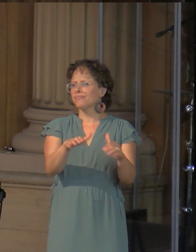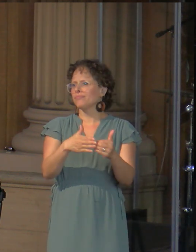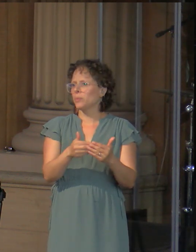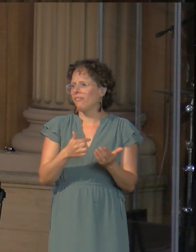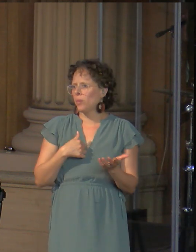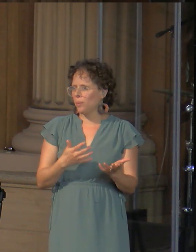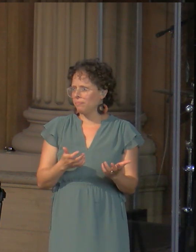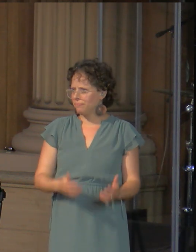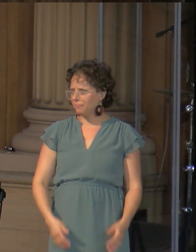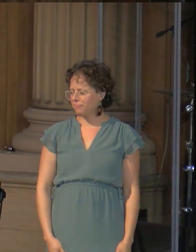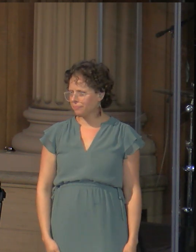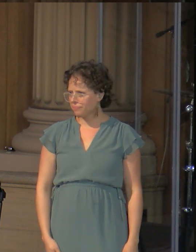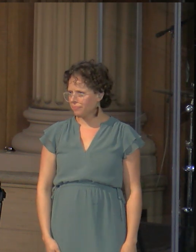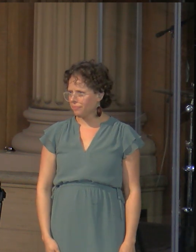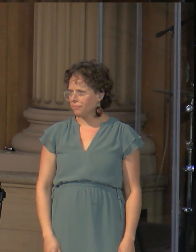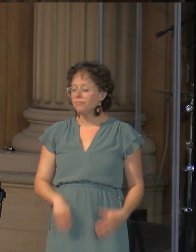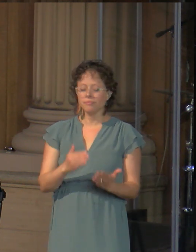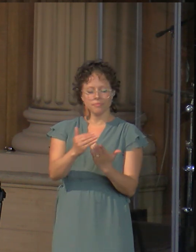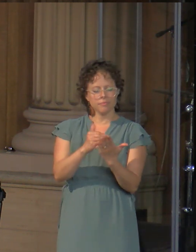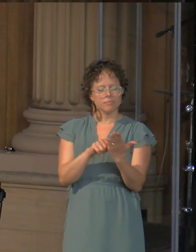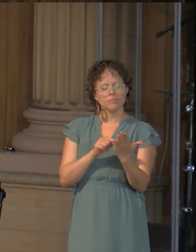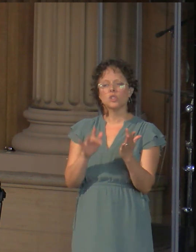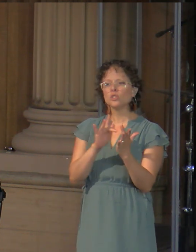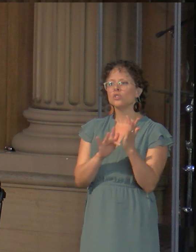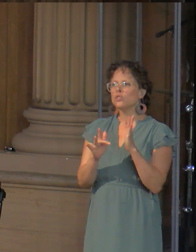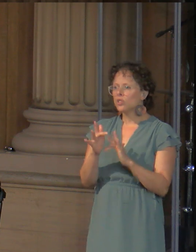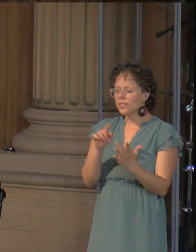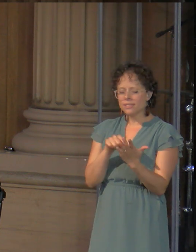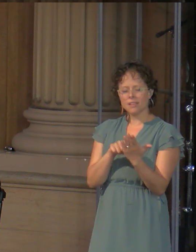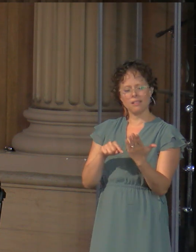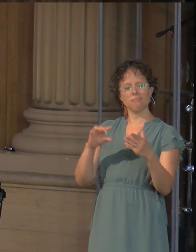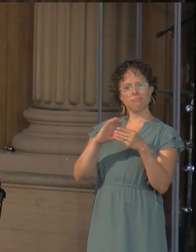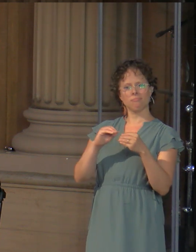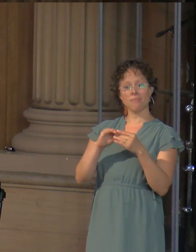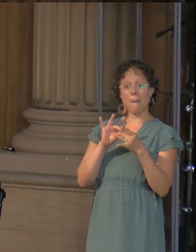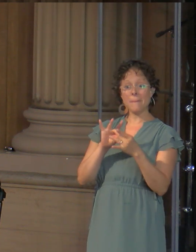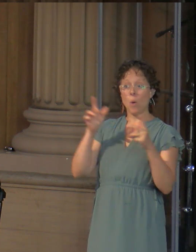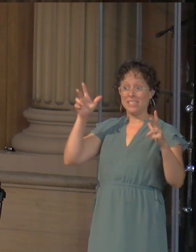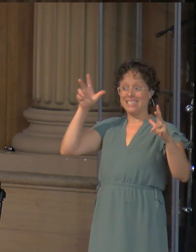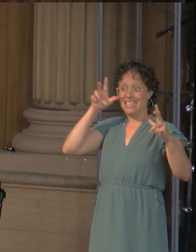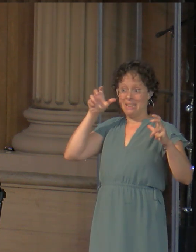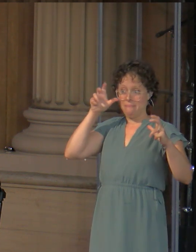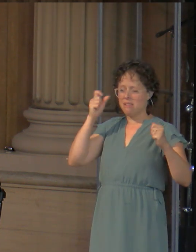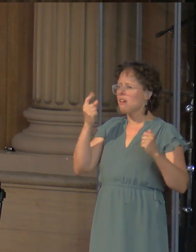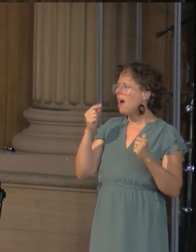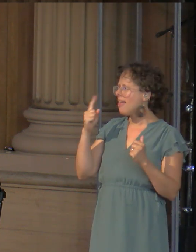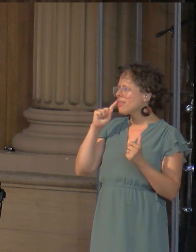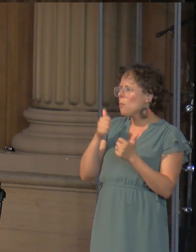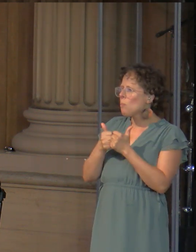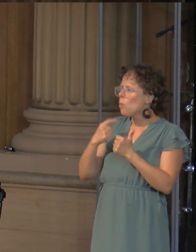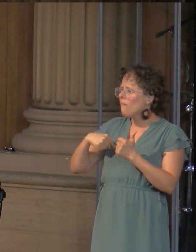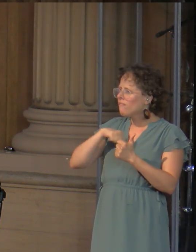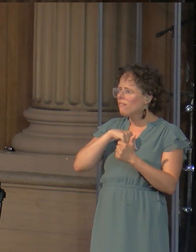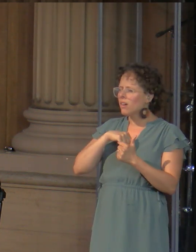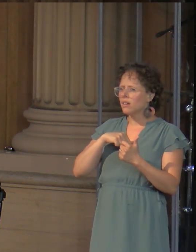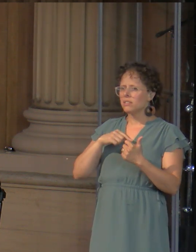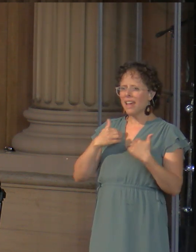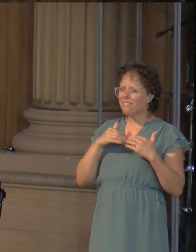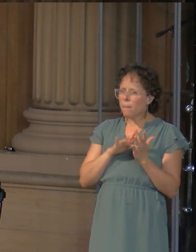So then Jesus goes on and he tells a little story about a demon. And most of our Bibles probably have this demarcated as a separate section, but